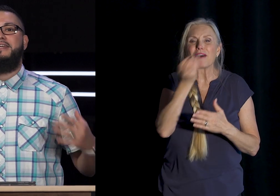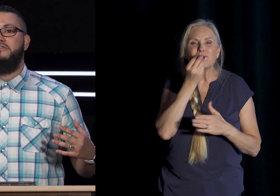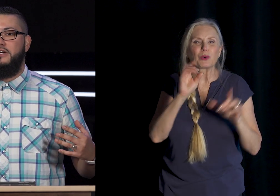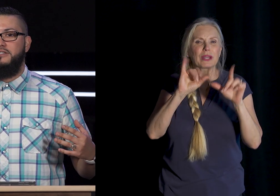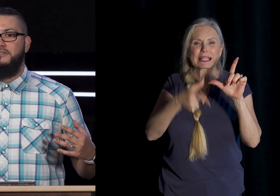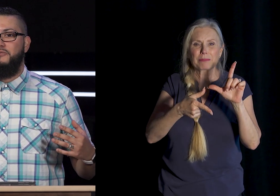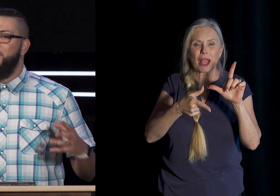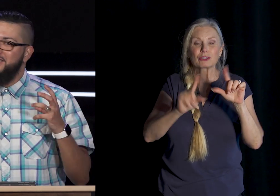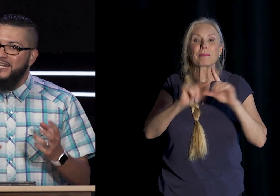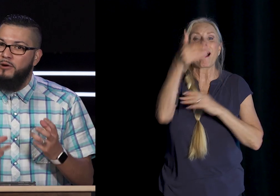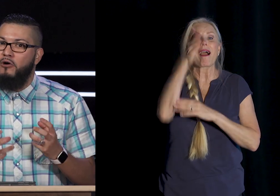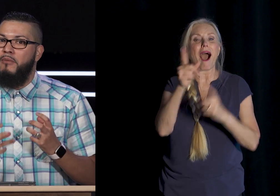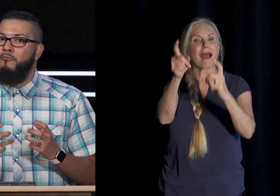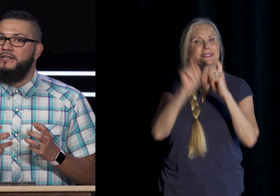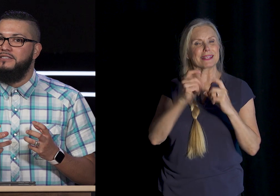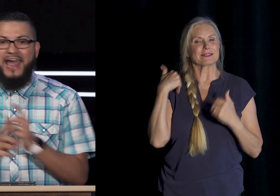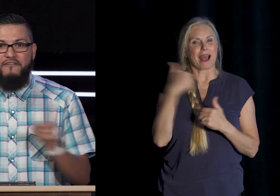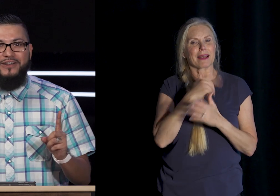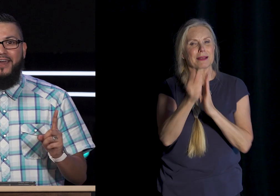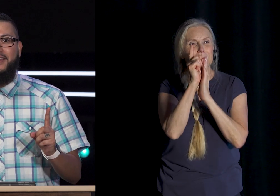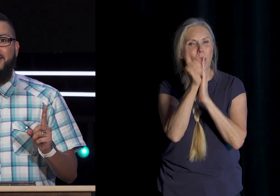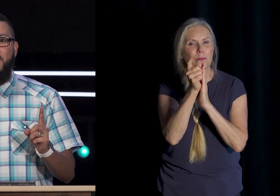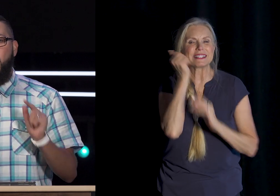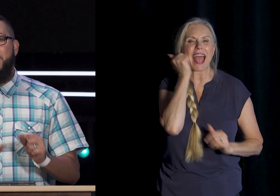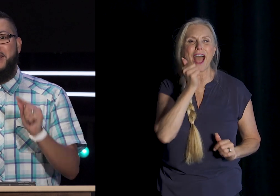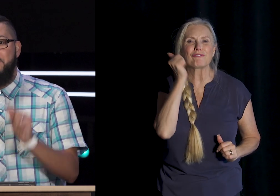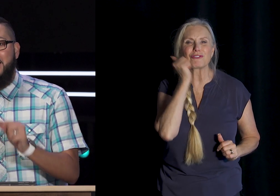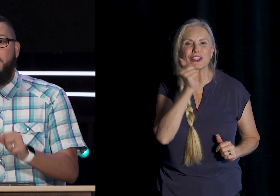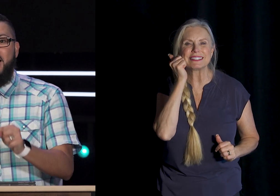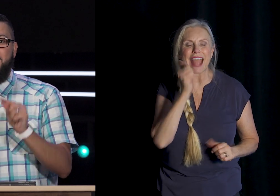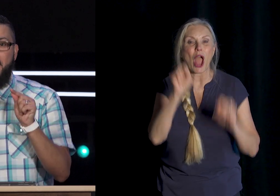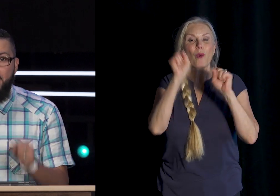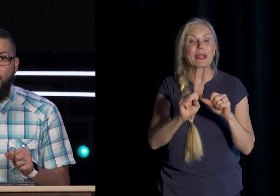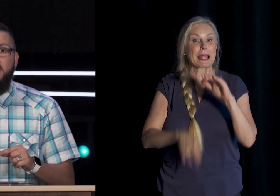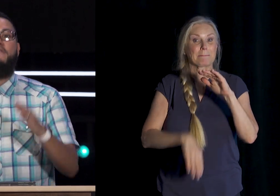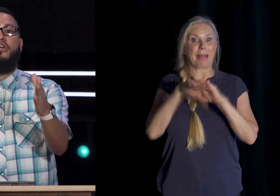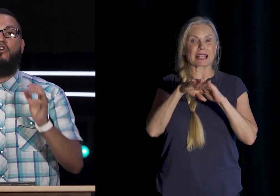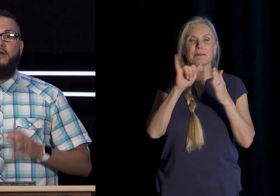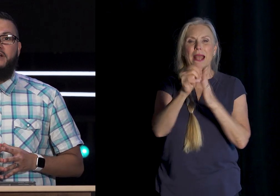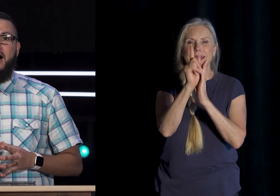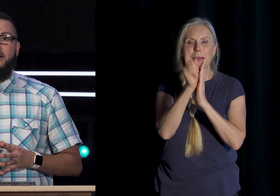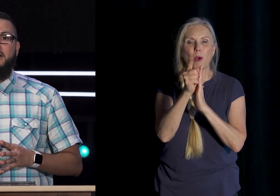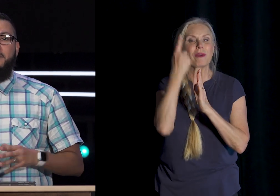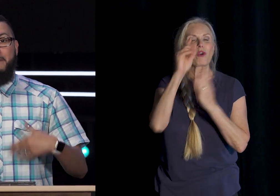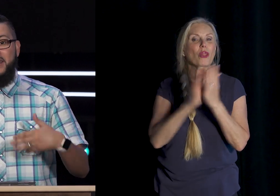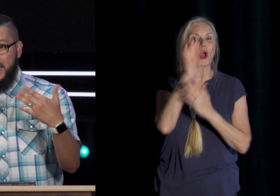Gives Us Redeemable Moments Every Day Where We Can Maximize That Moment For The Glory Of God By Being